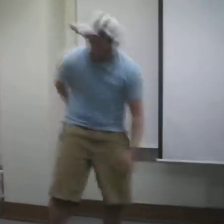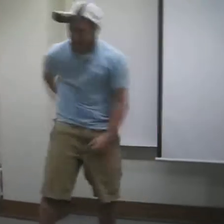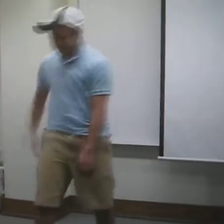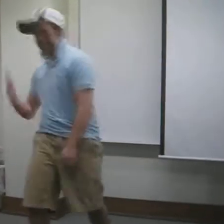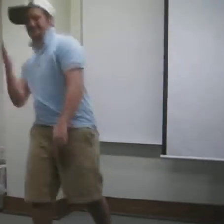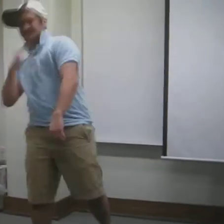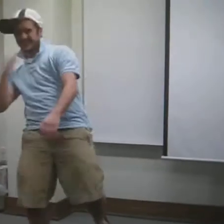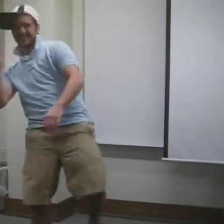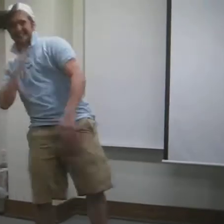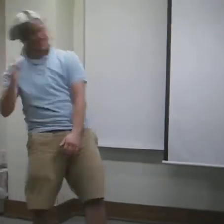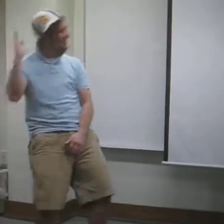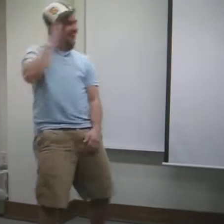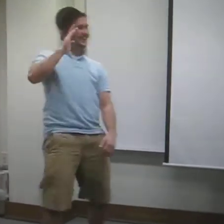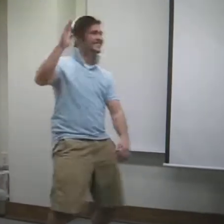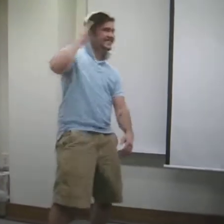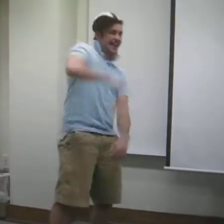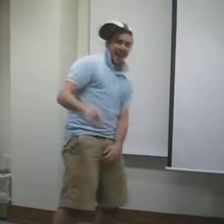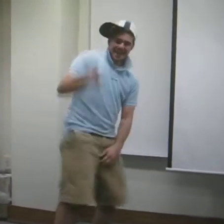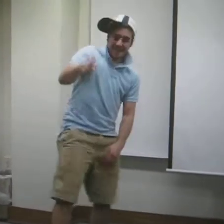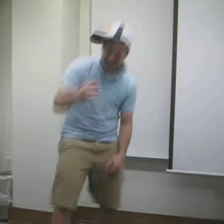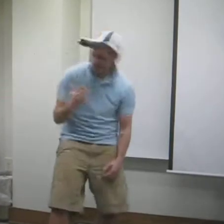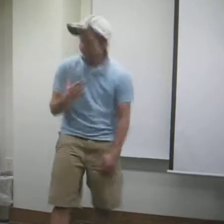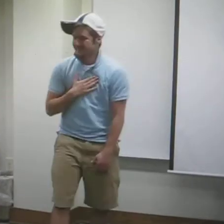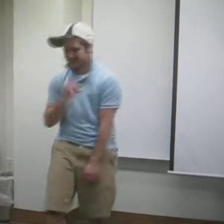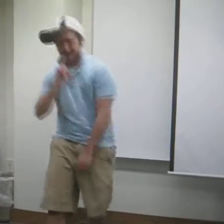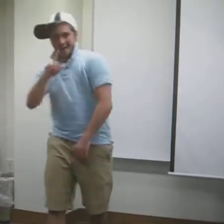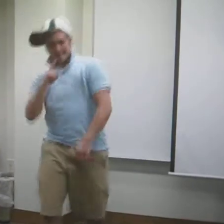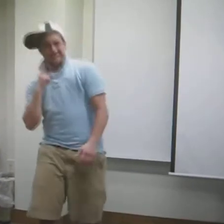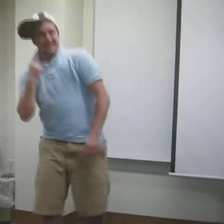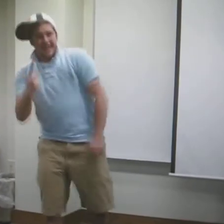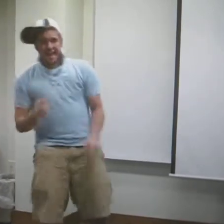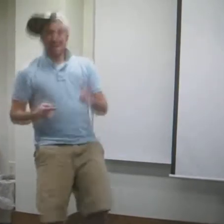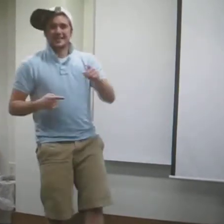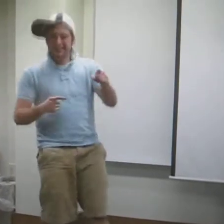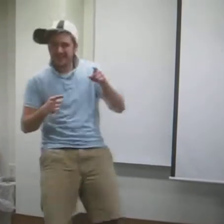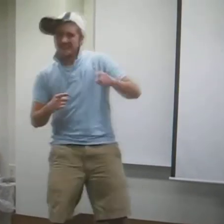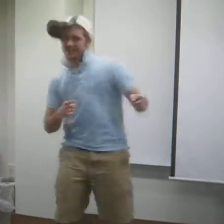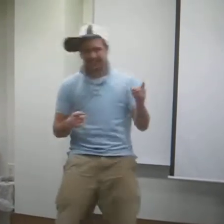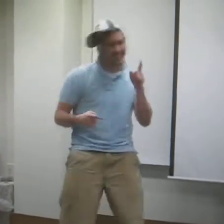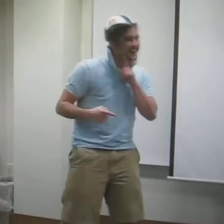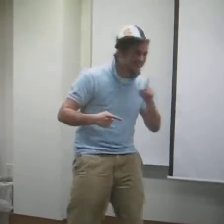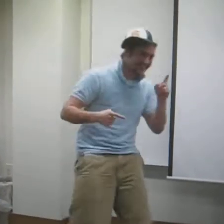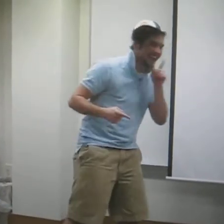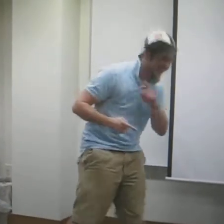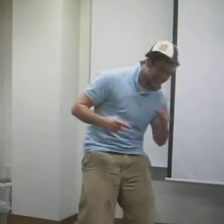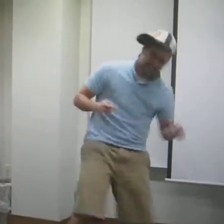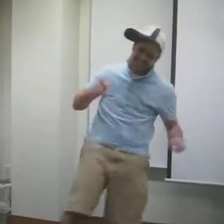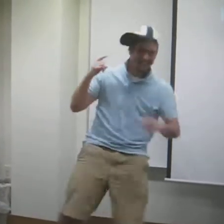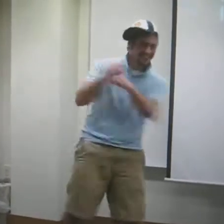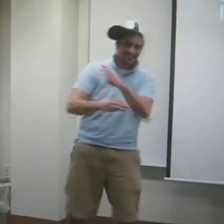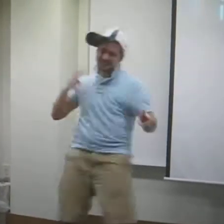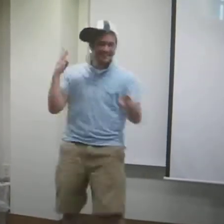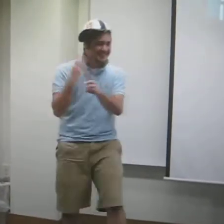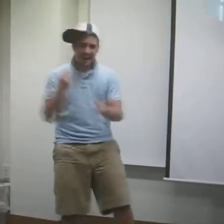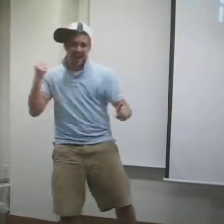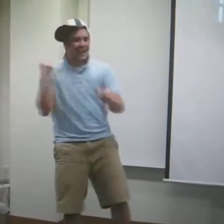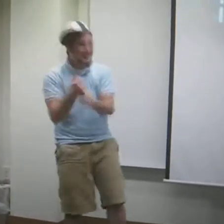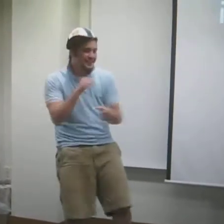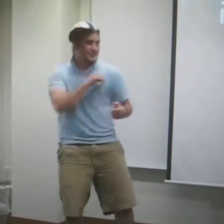away I'm worried, you're not your way You won't be lonely Even if the sky is